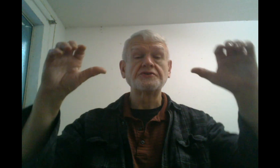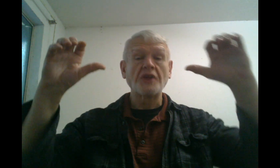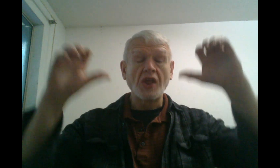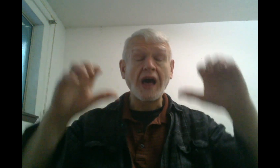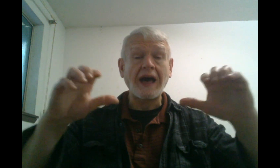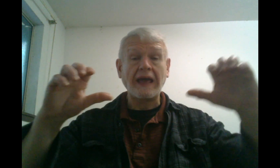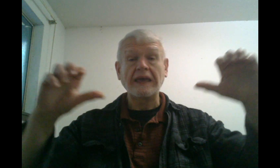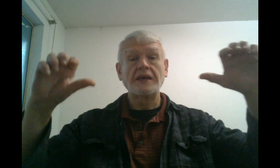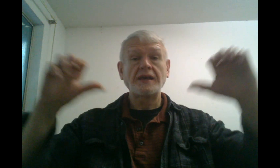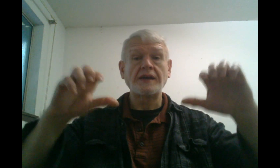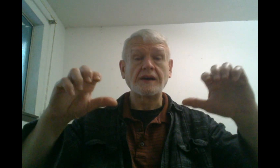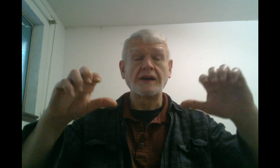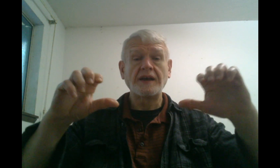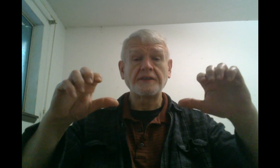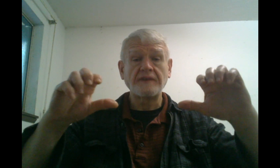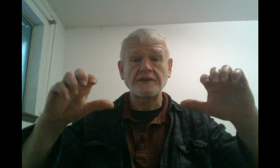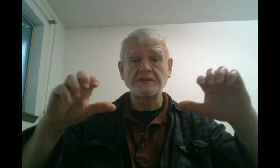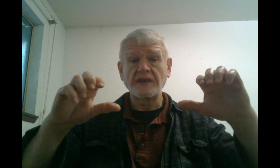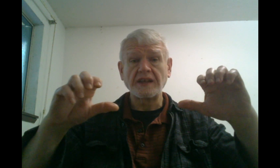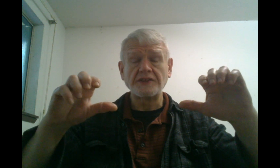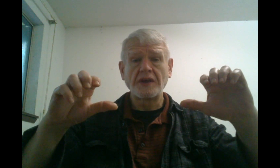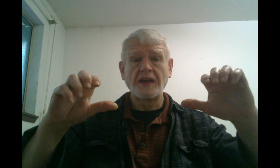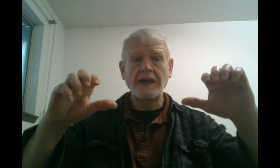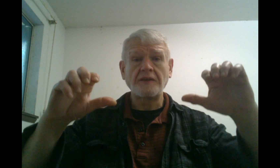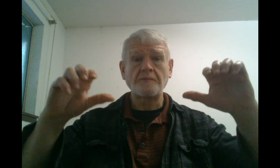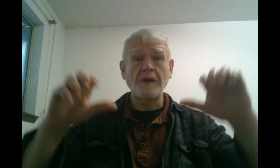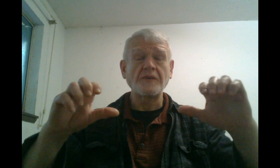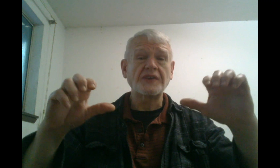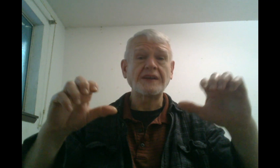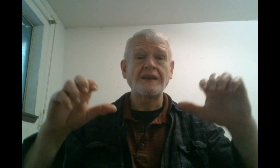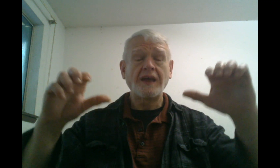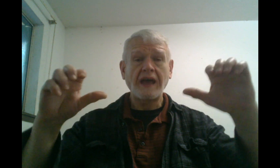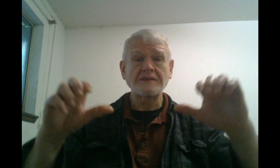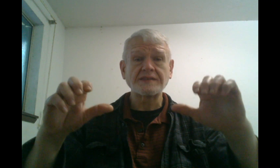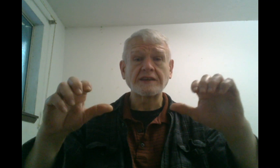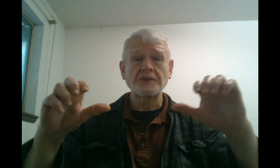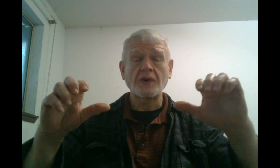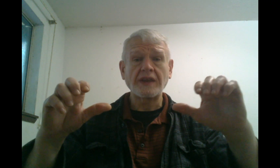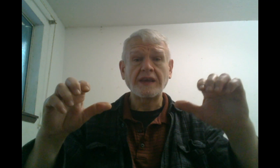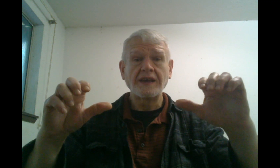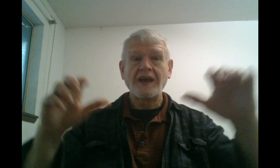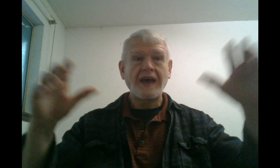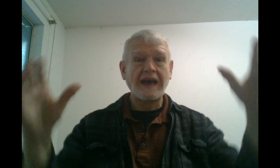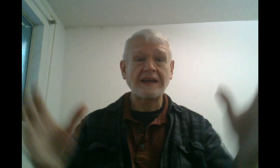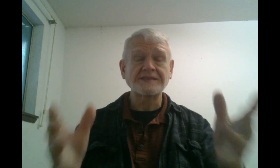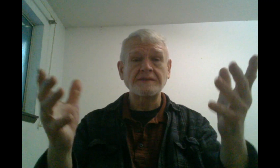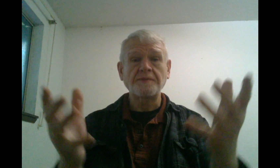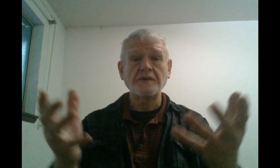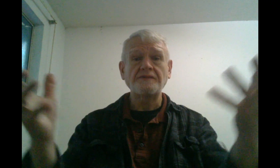July here at the Veterans Village, and Bremerton Housing Authority hasn't approved